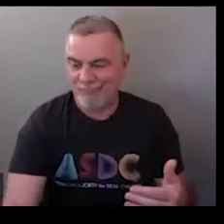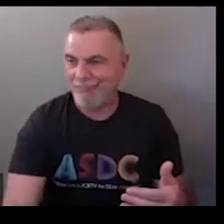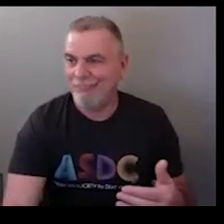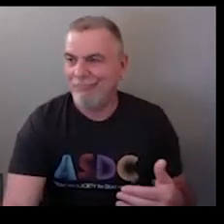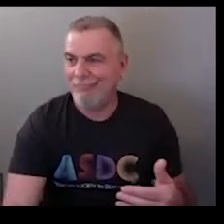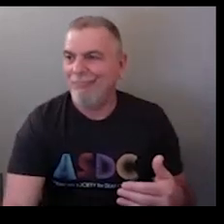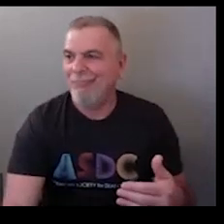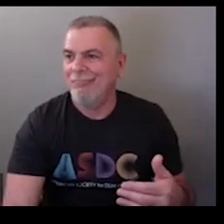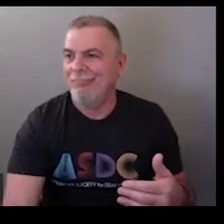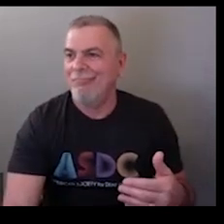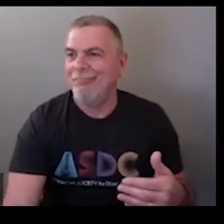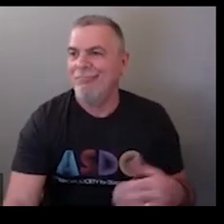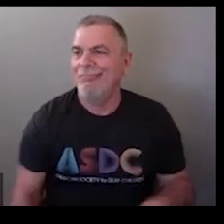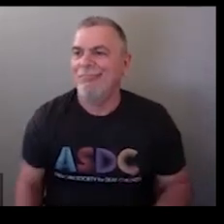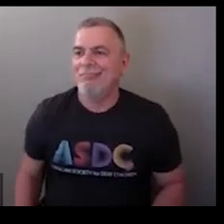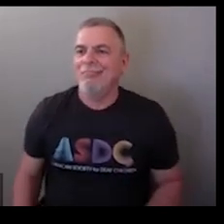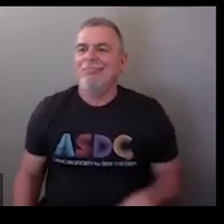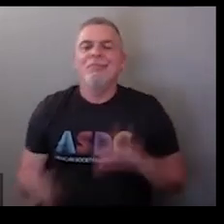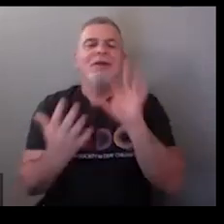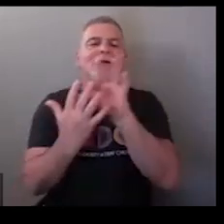and we'll move on unless there's questions